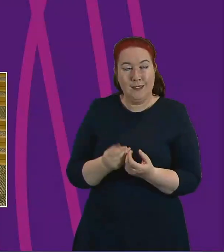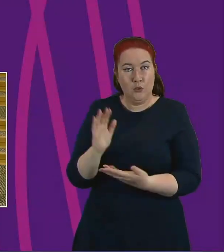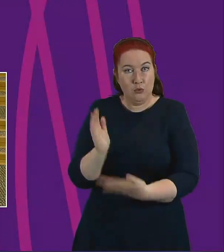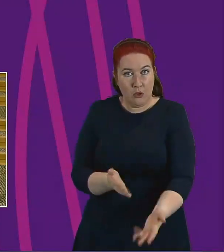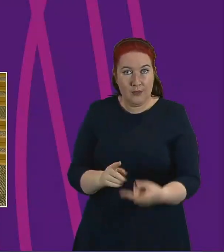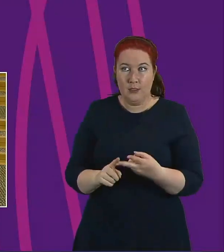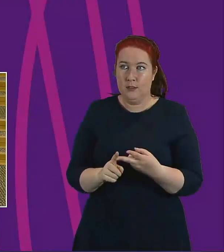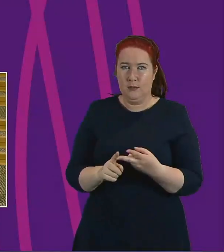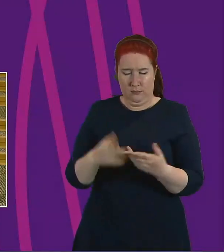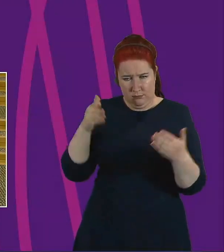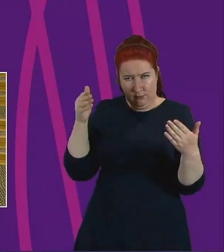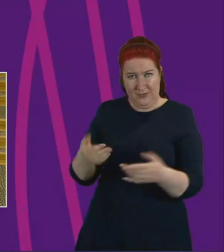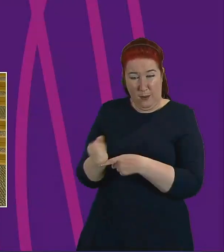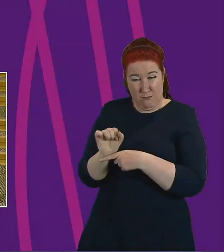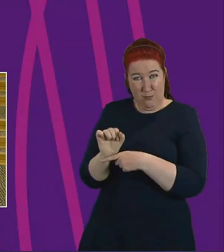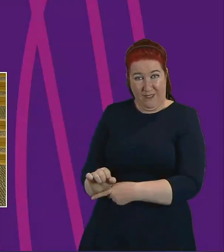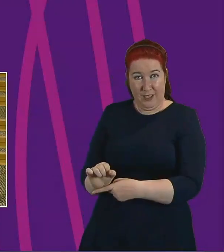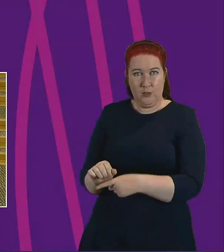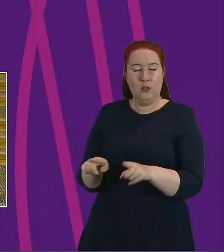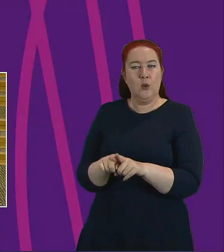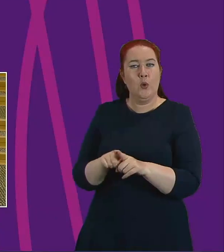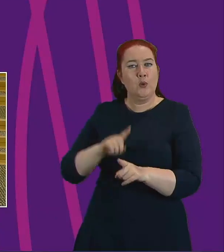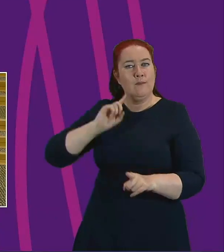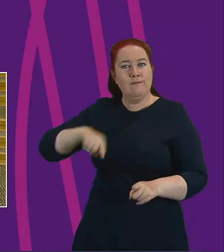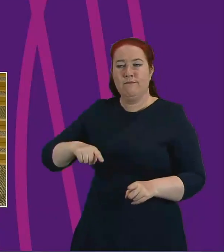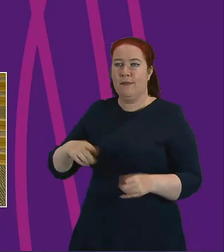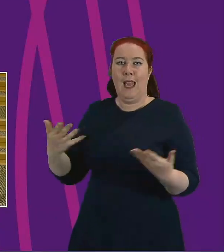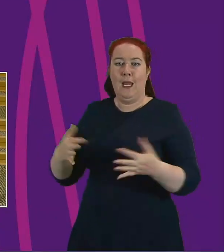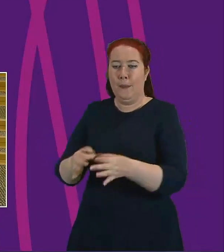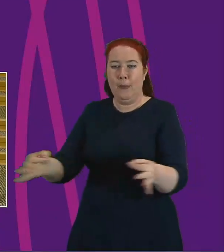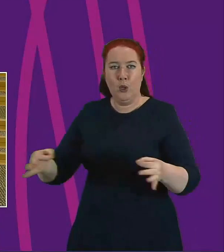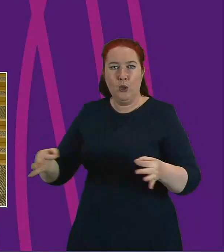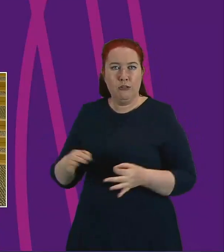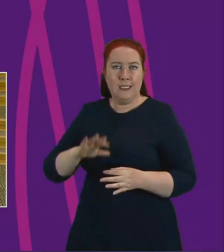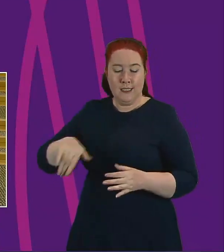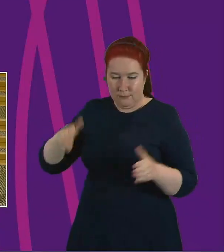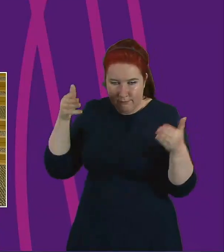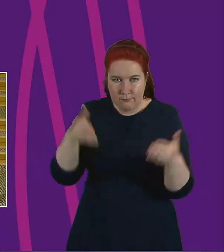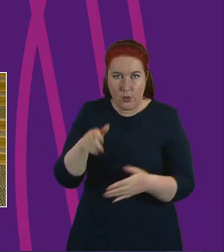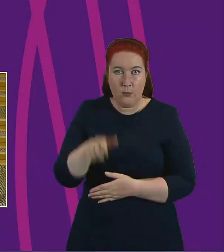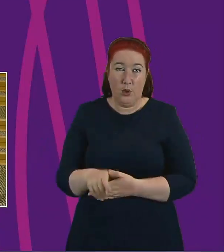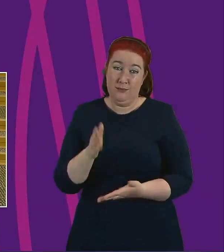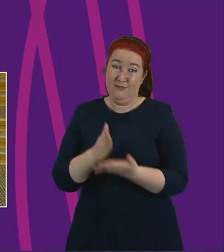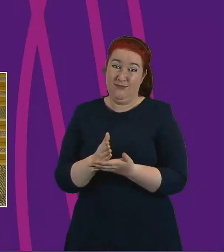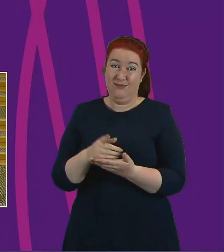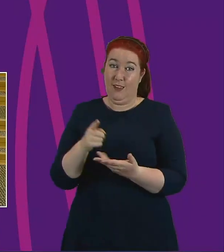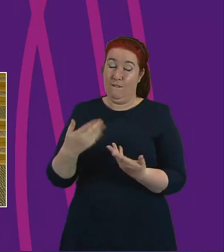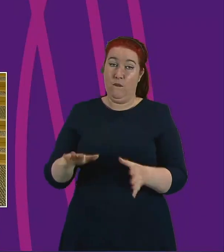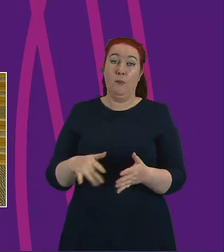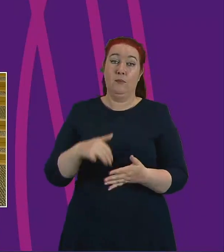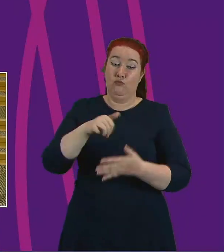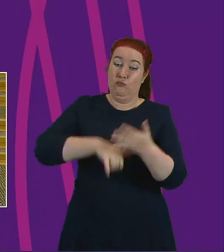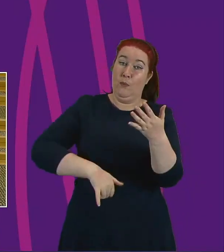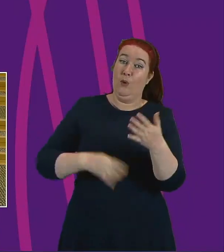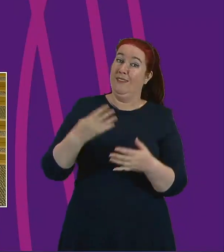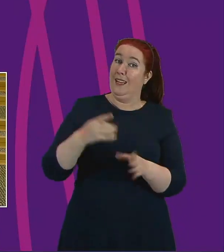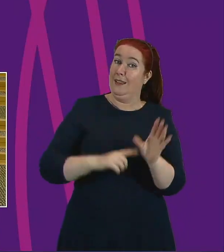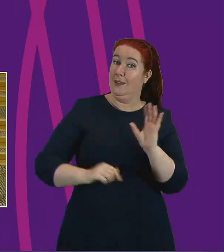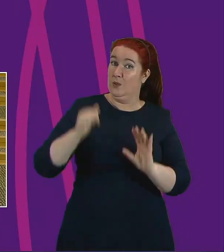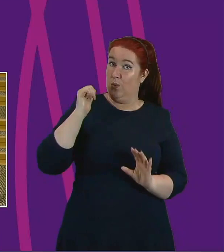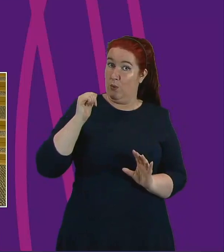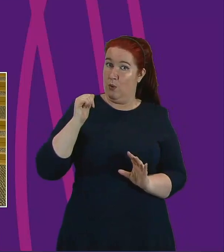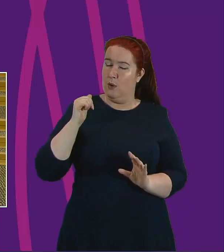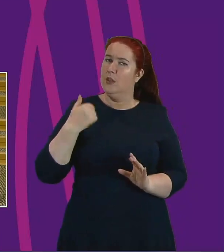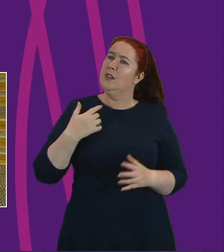prevention and disregarding boundaries echo the recommendations of Campbell Christie from nine years ago. So we're not starting from